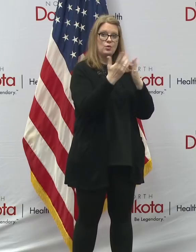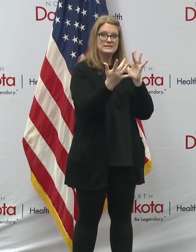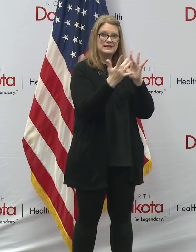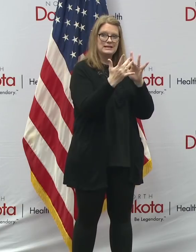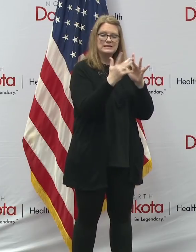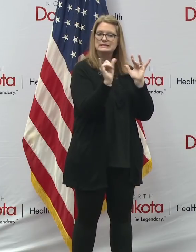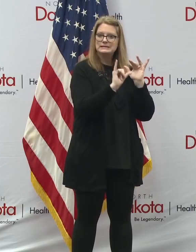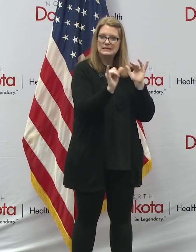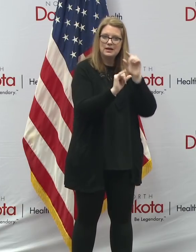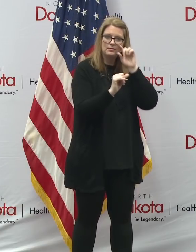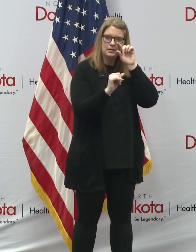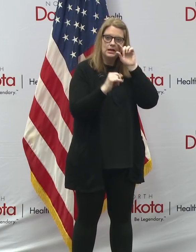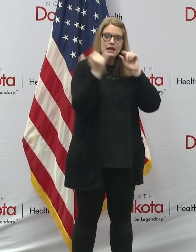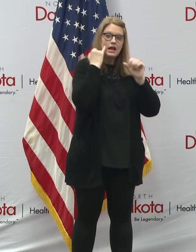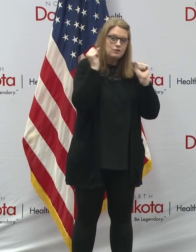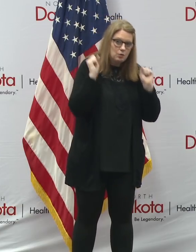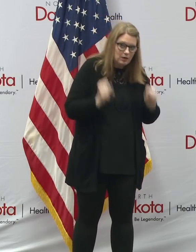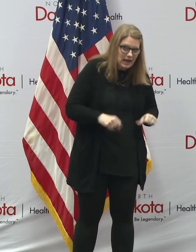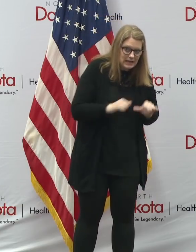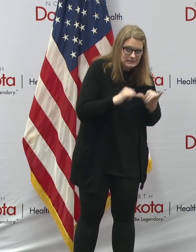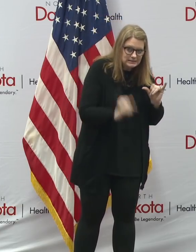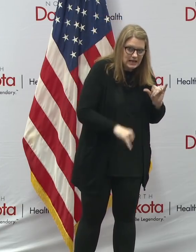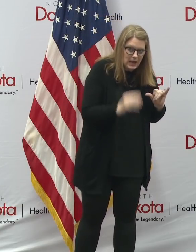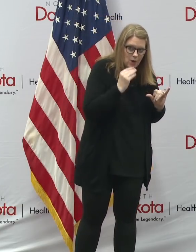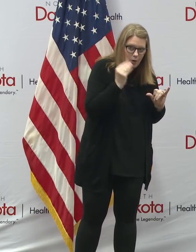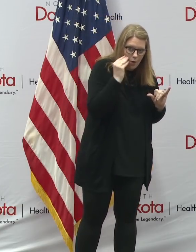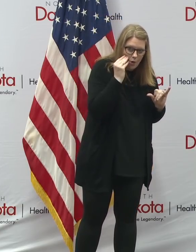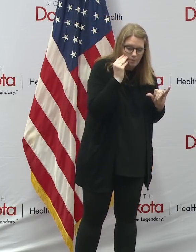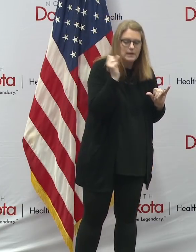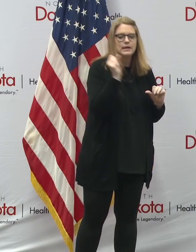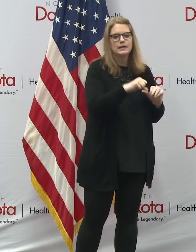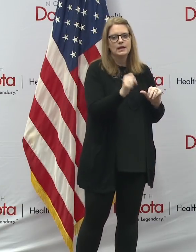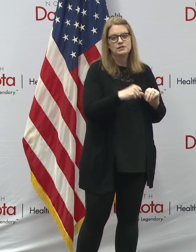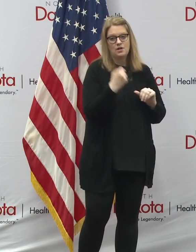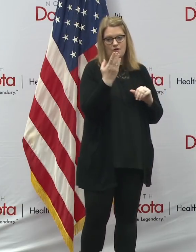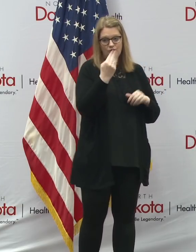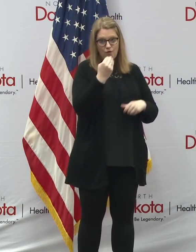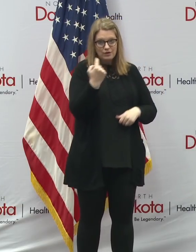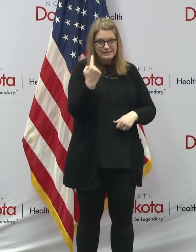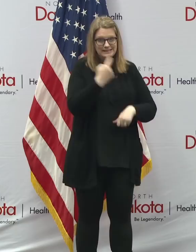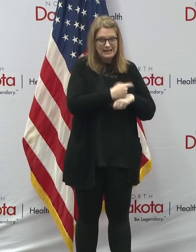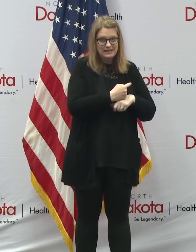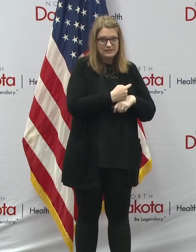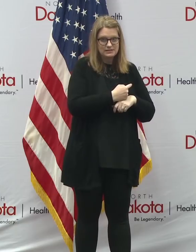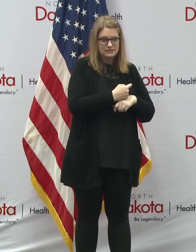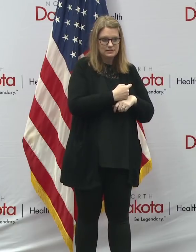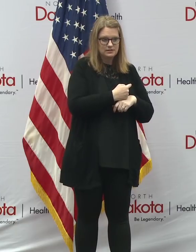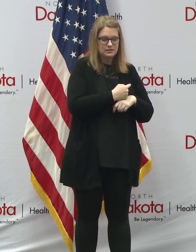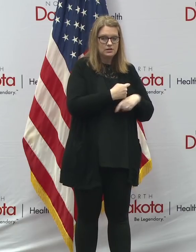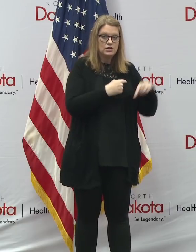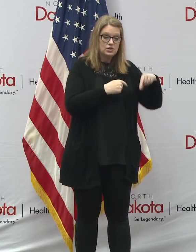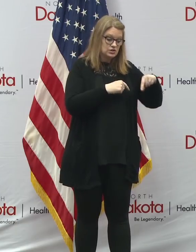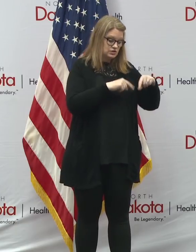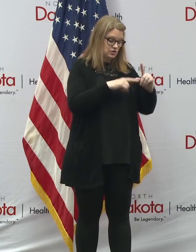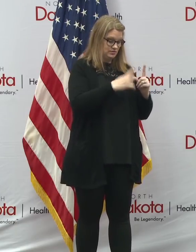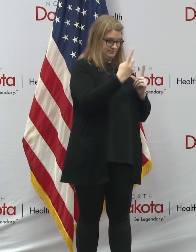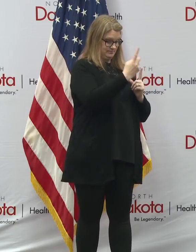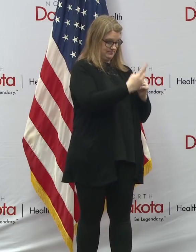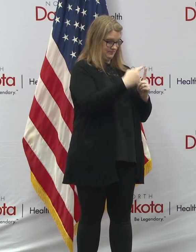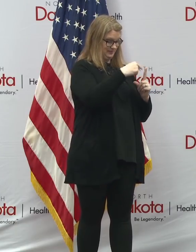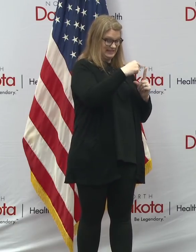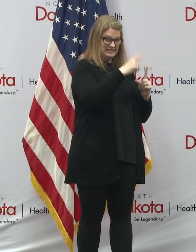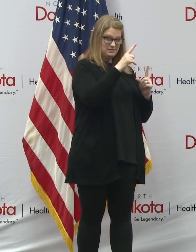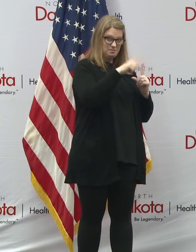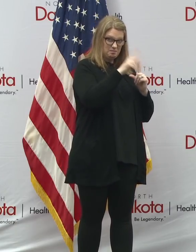same. If you can stay home, please do for 14 days past the last day that you were in contact with the person who